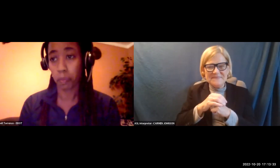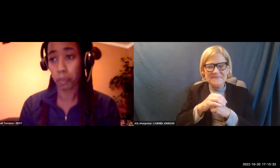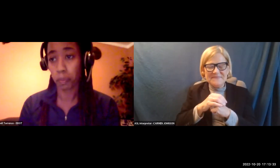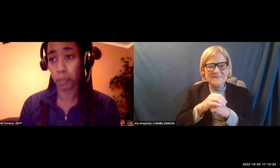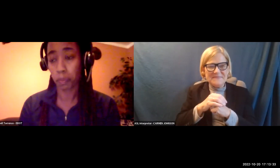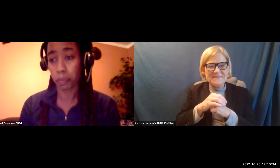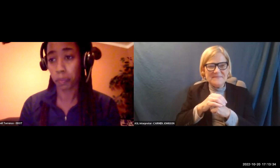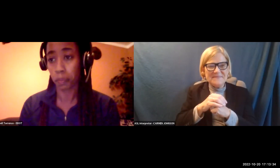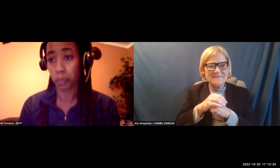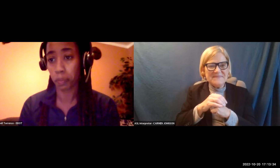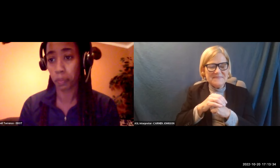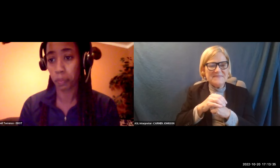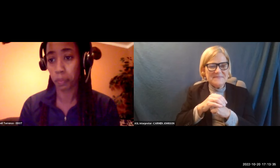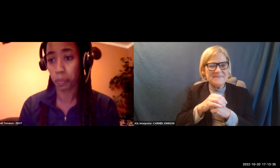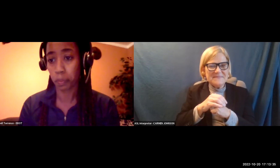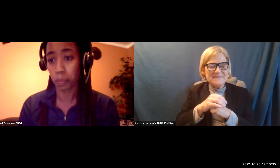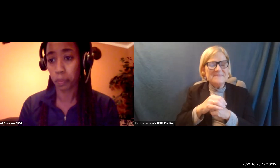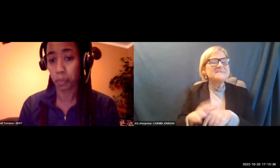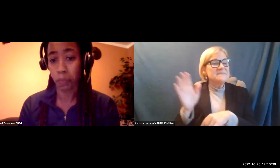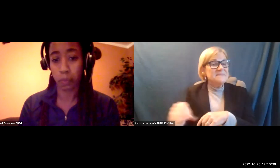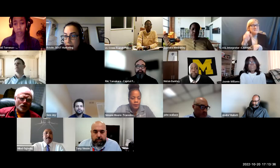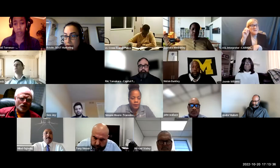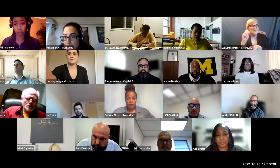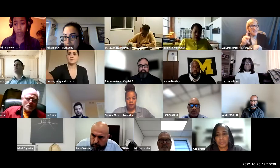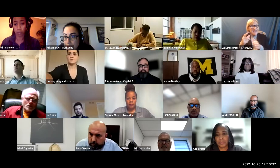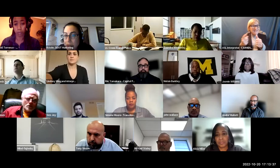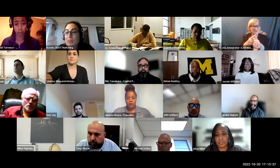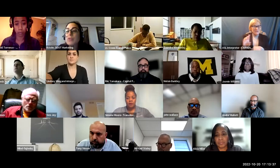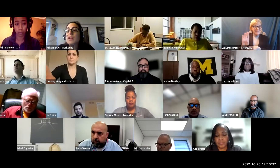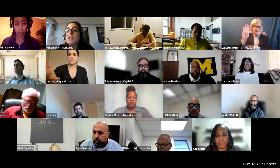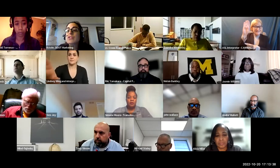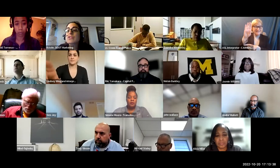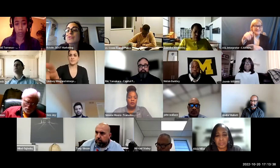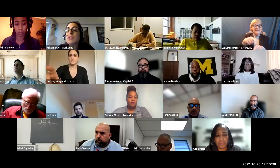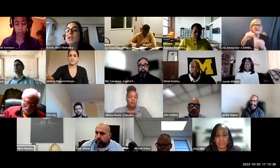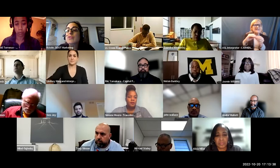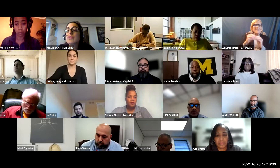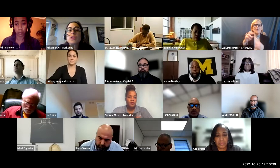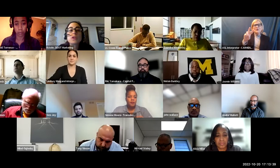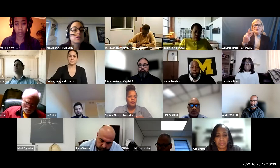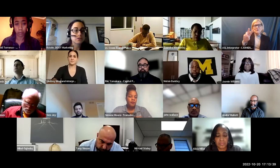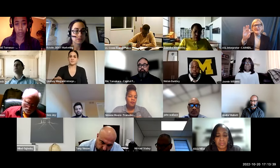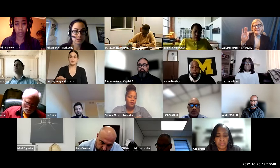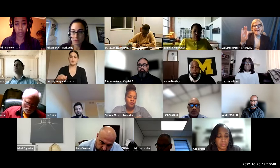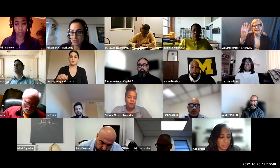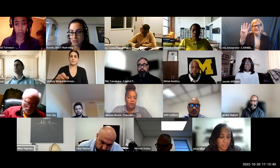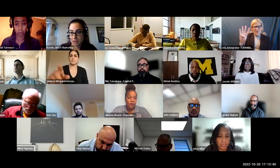Great. The first hand up is a number ending in 294.